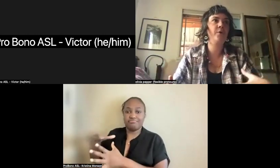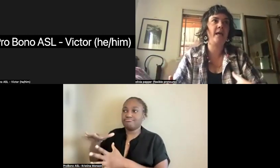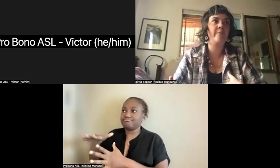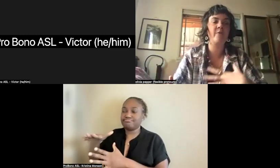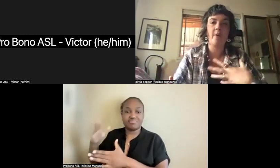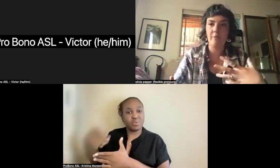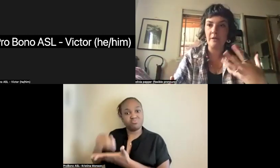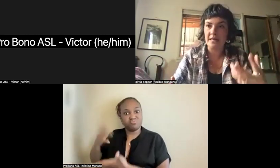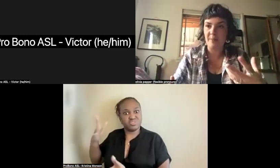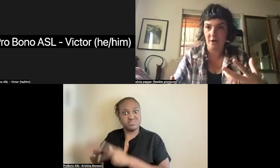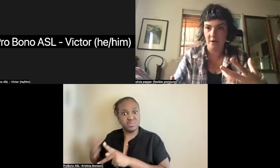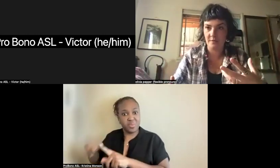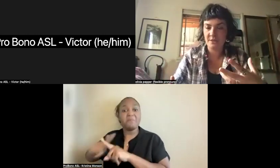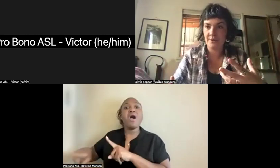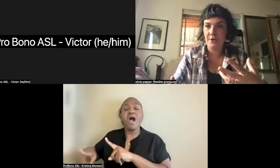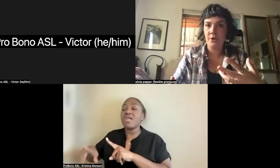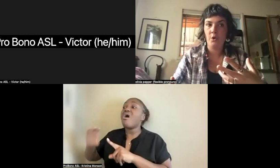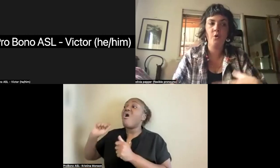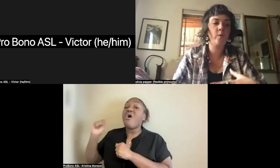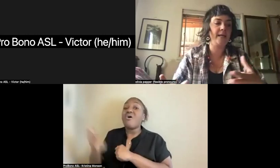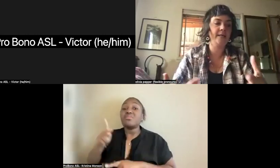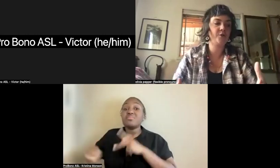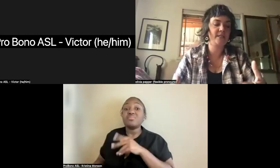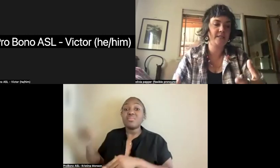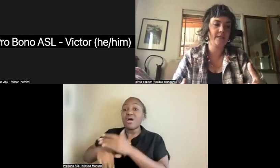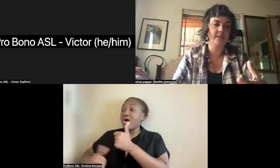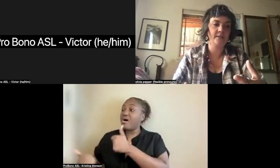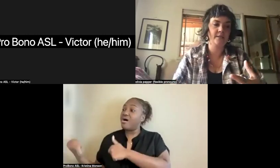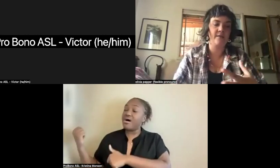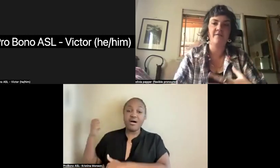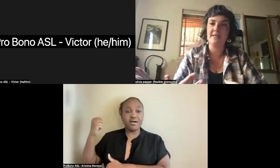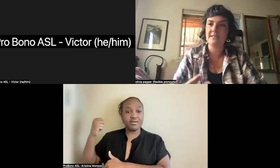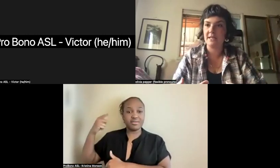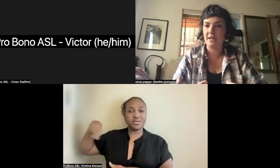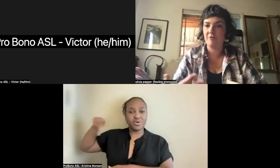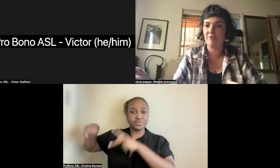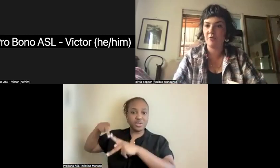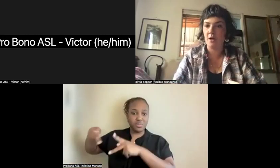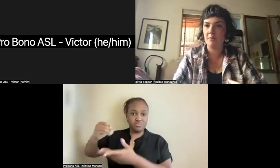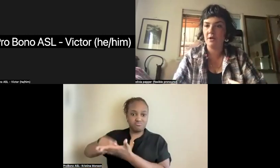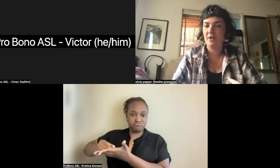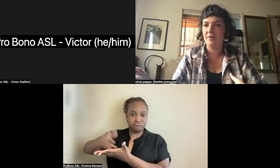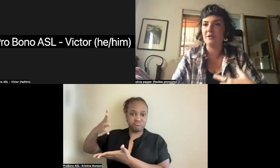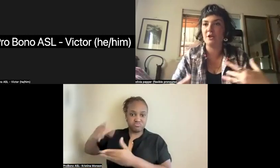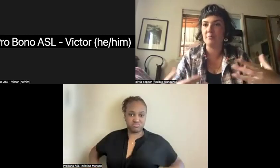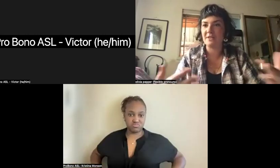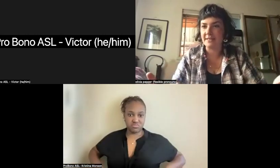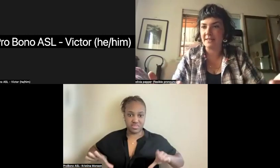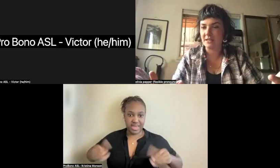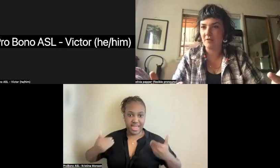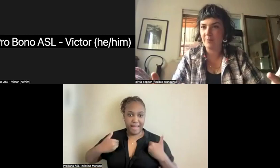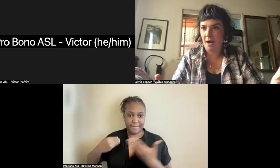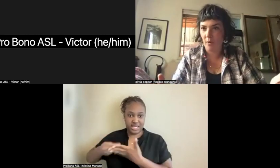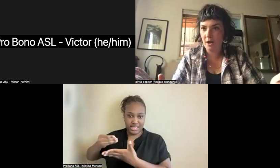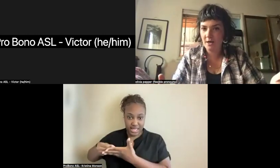who came from upper class backgrounds who were interested in divesting from their circumstances